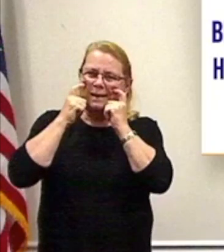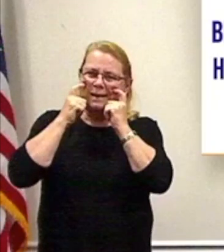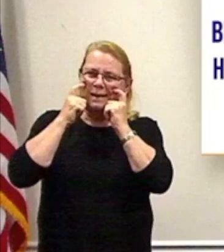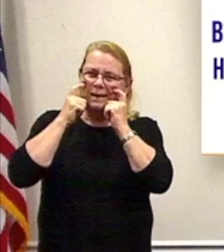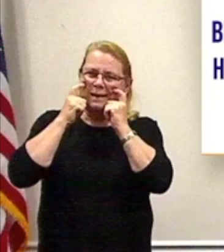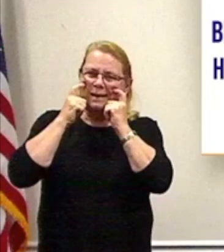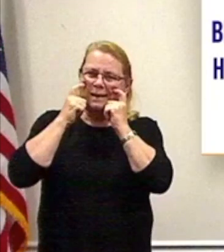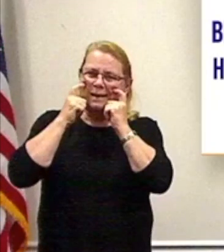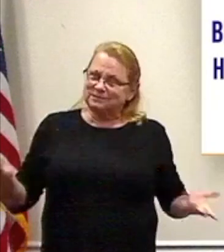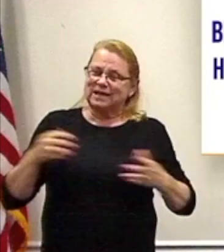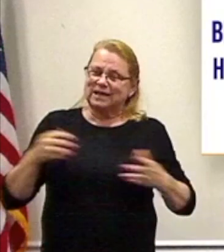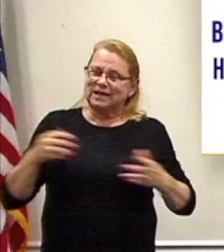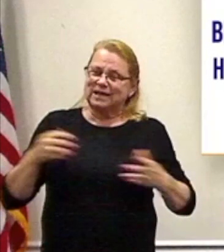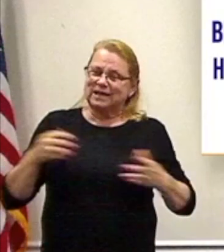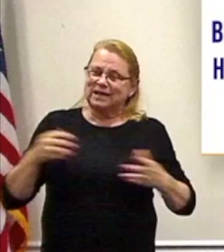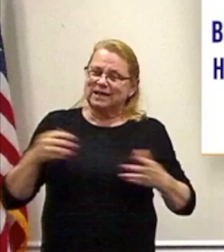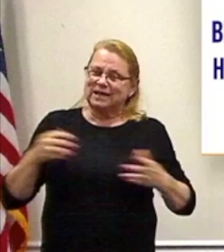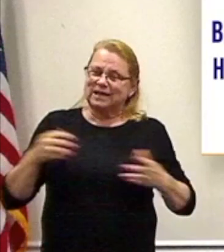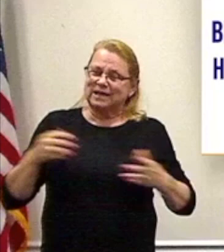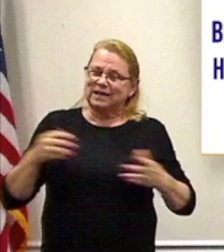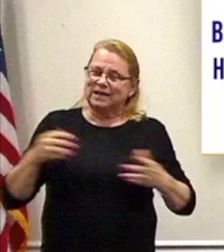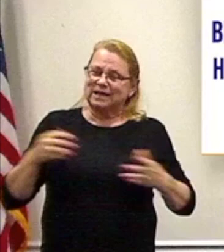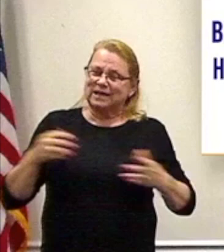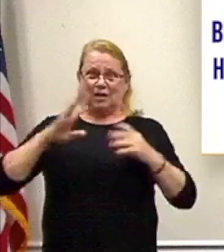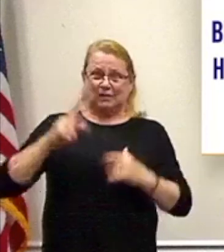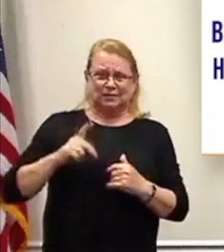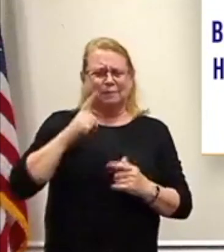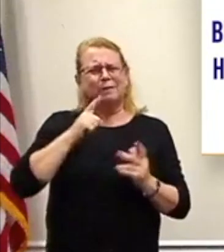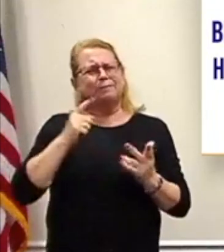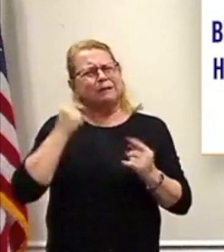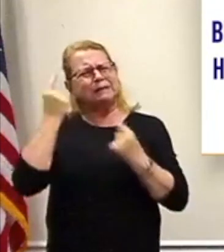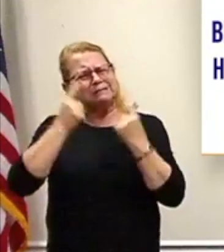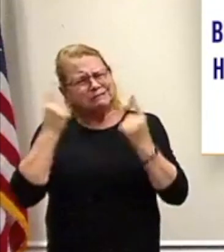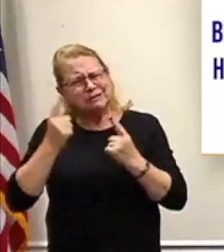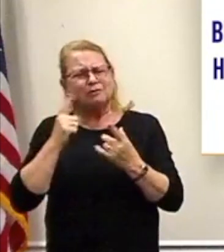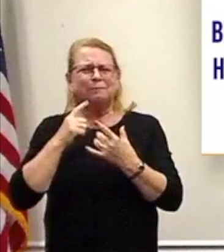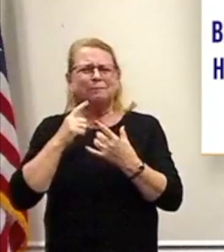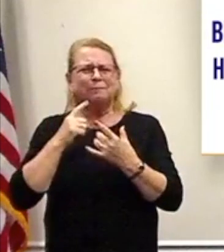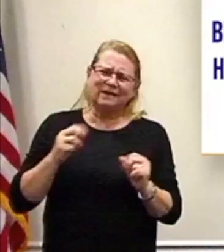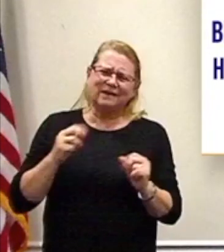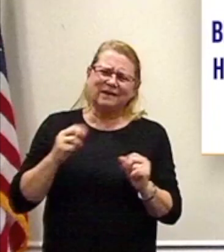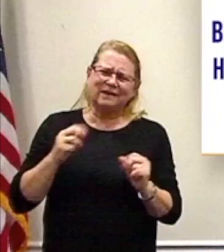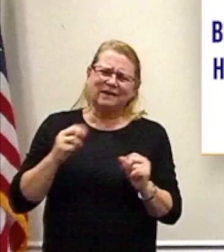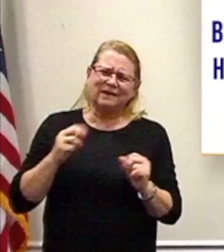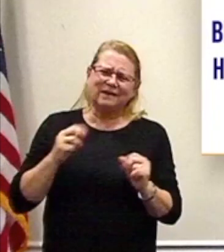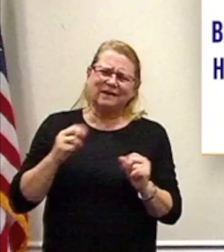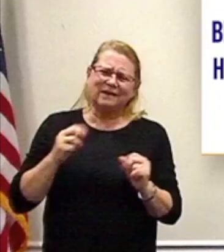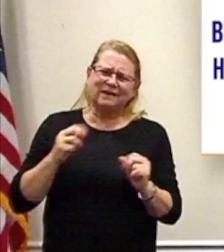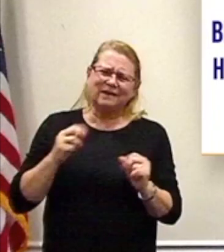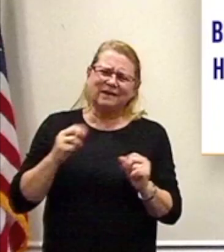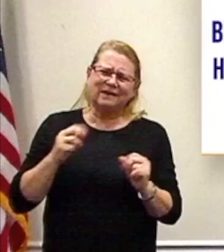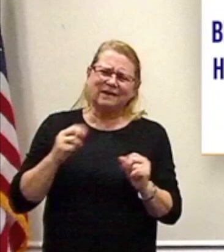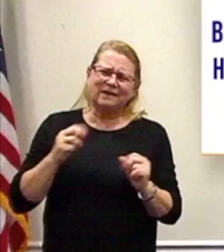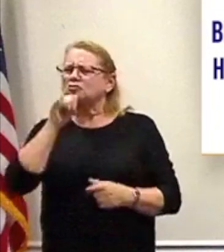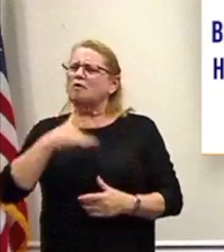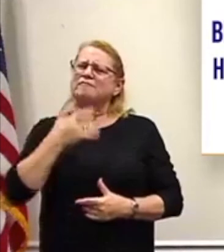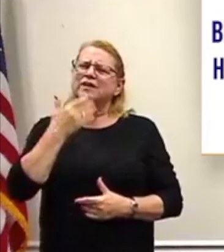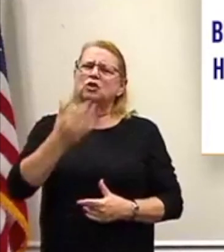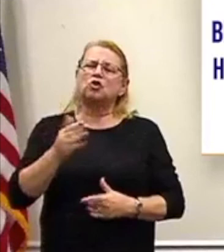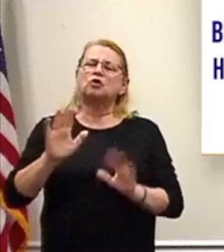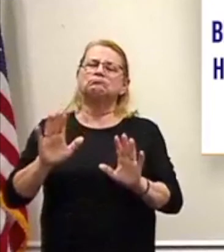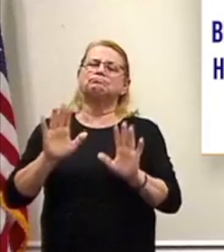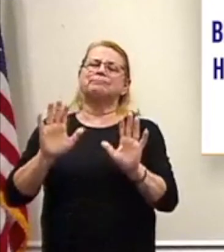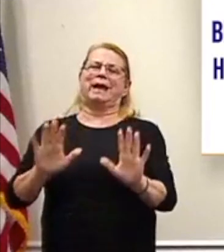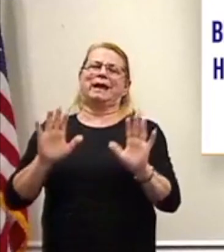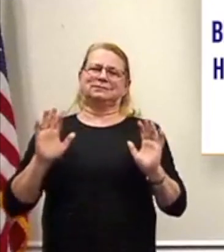just be safe. Be considerate. And keep it small. Keep it local. And if you're not feeling well, please just take a pass this